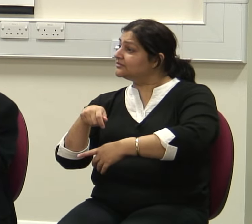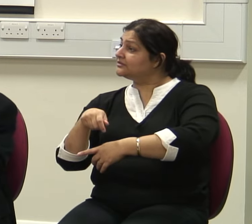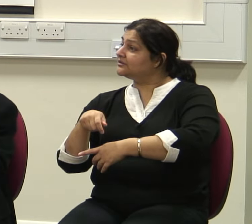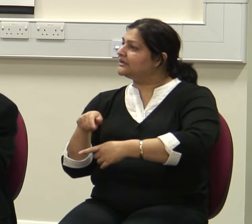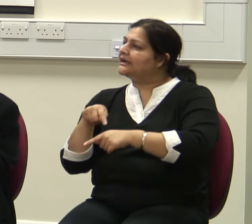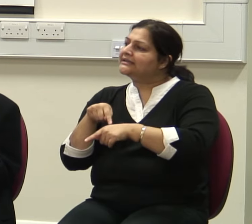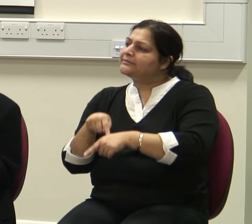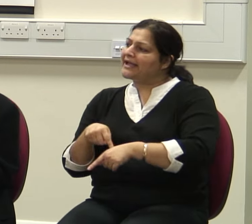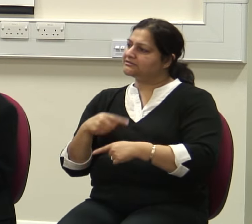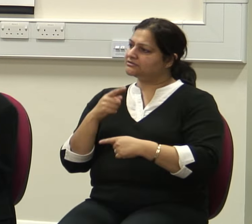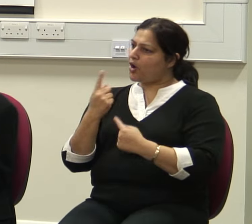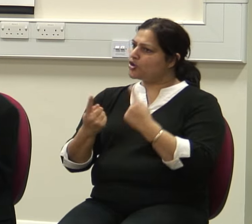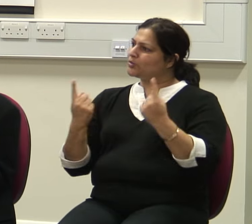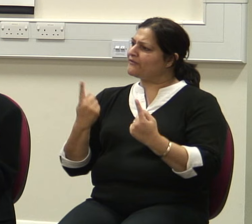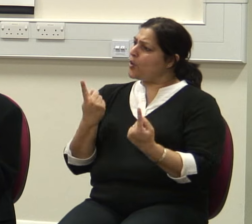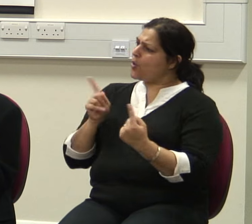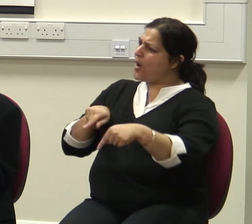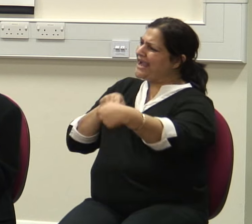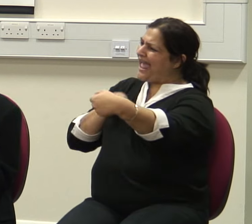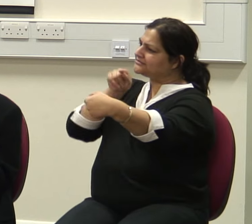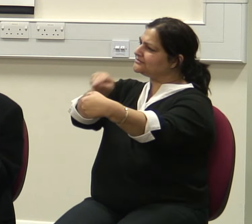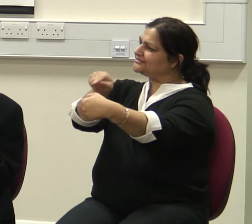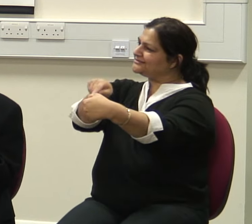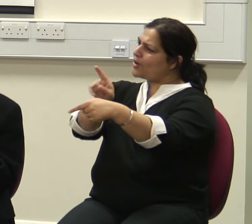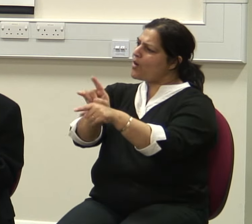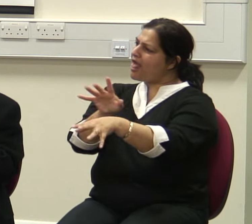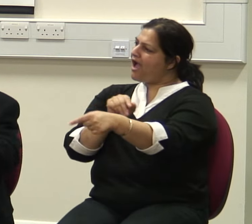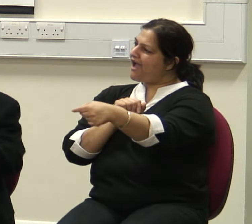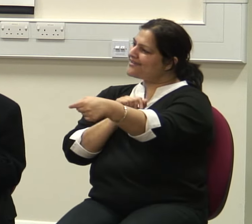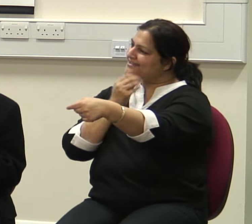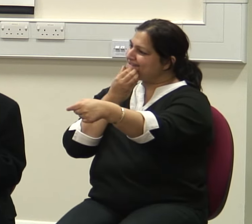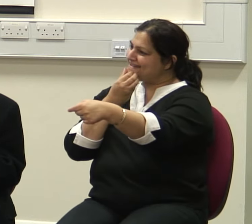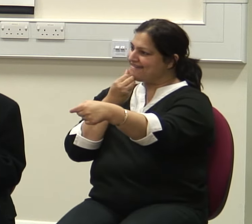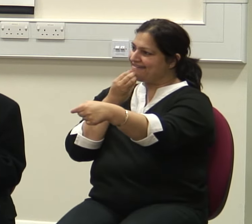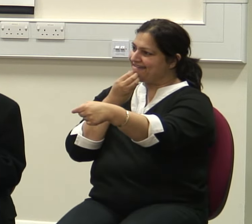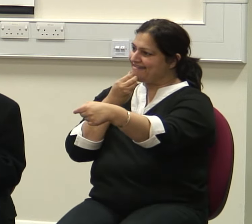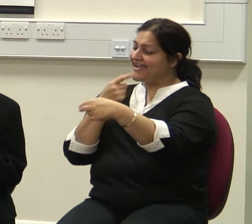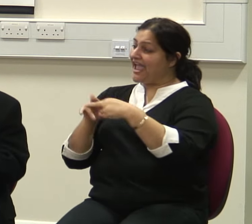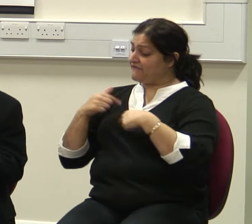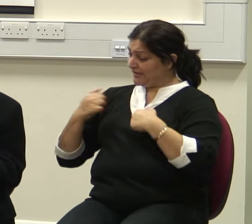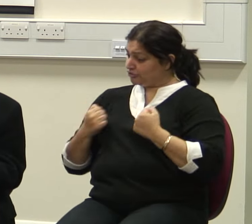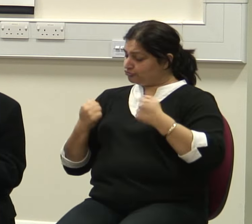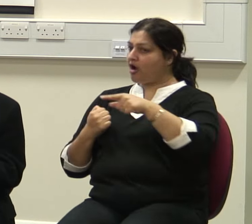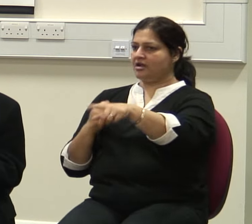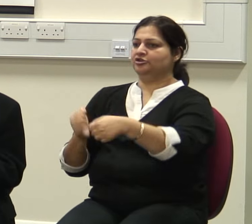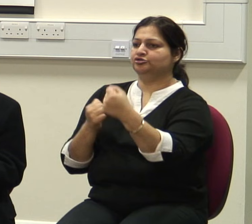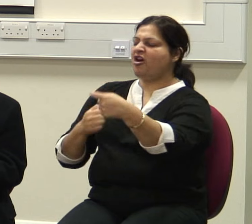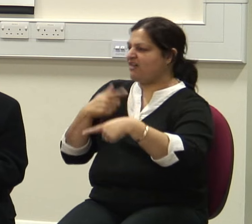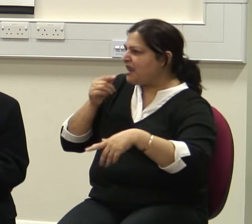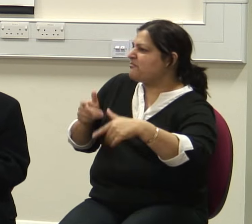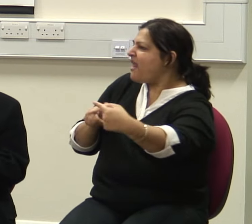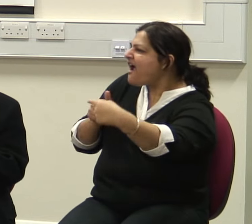on what kind of a player you are playing with. You will play a much better game against a stronger player than against some amateur.